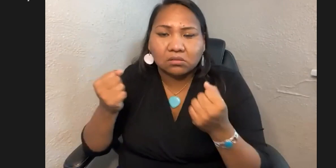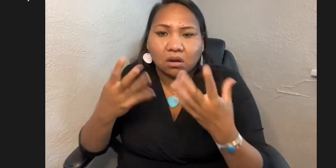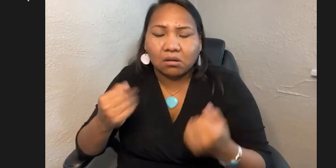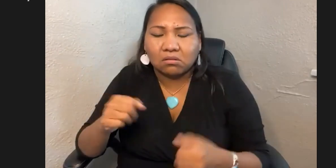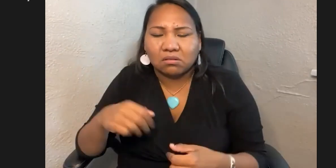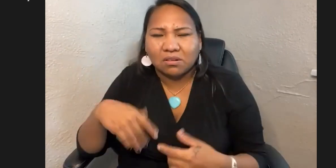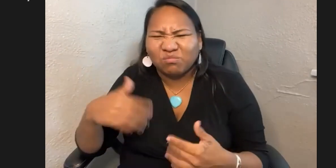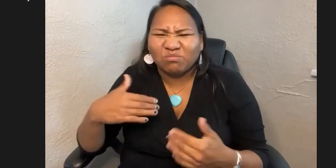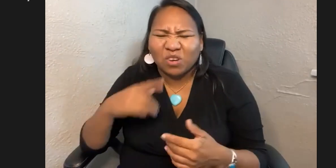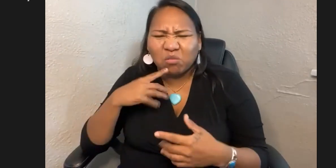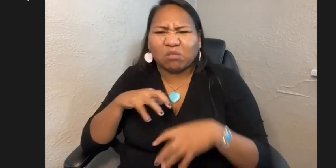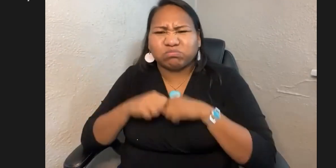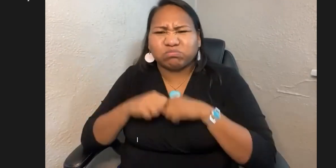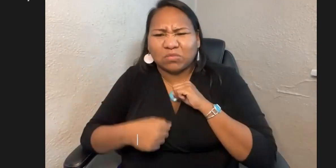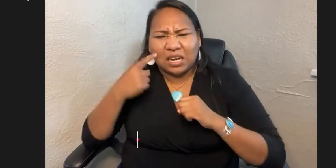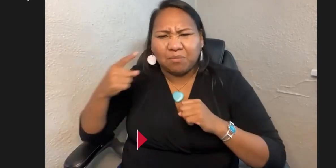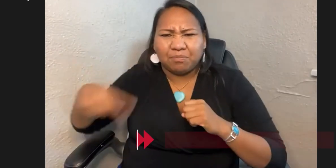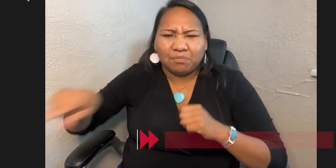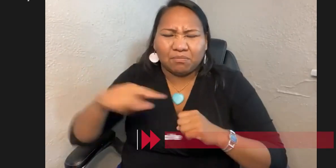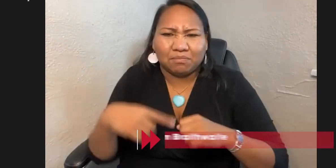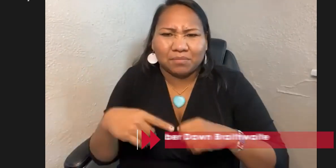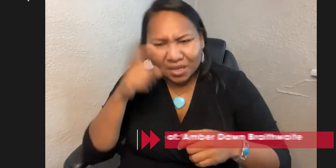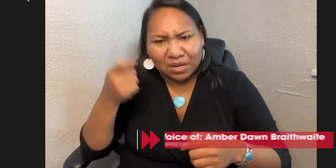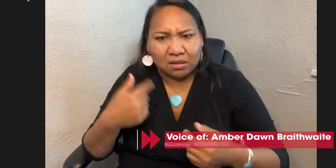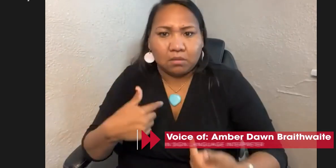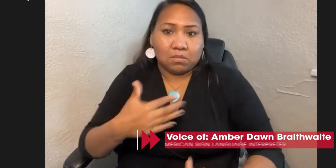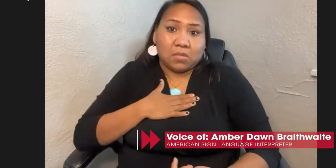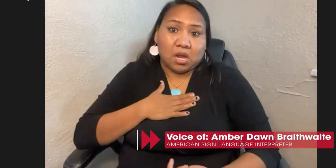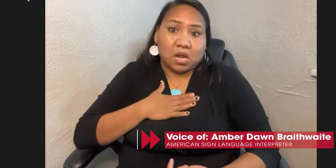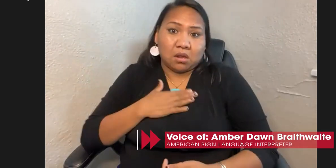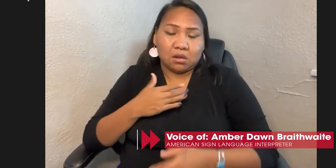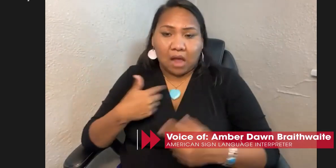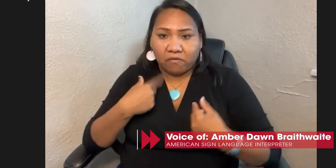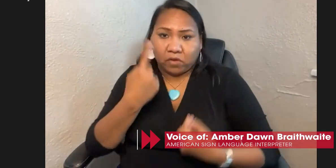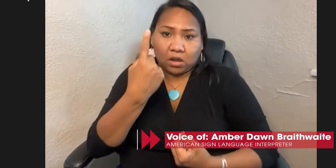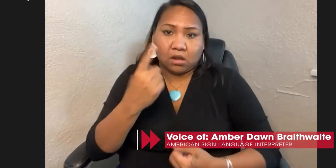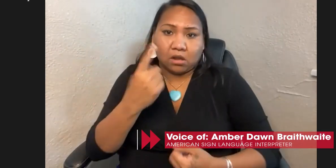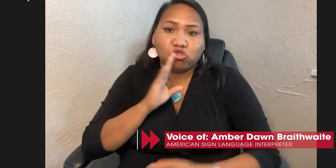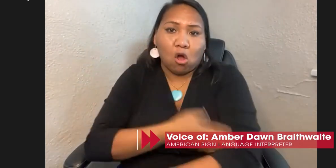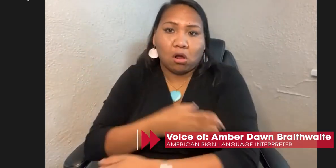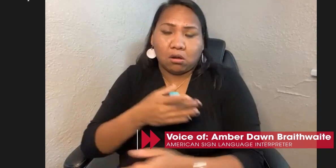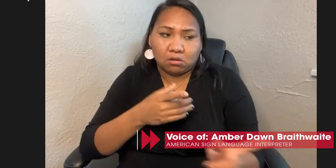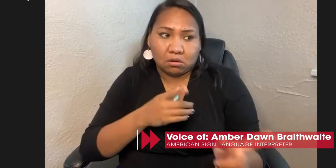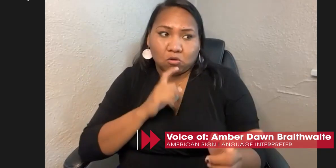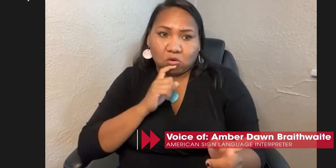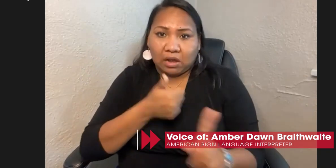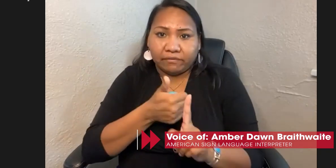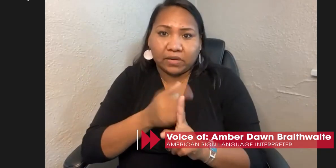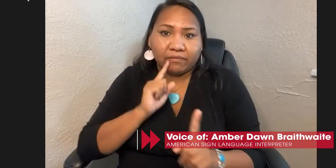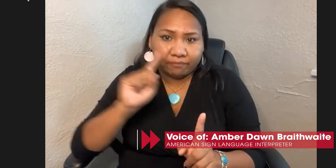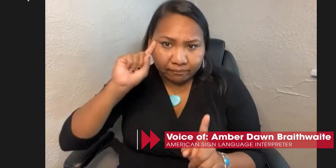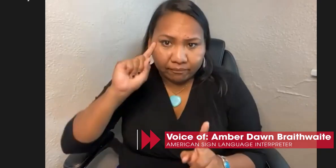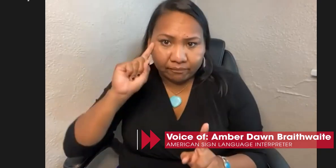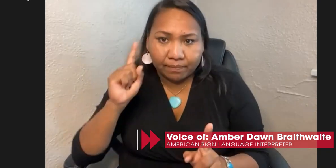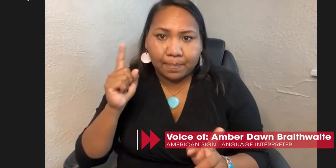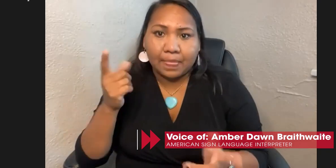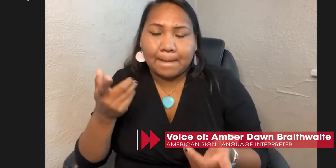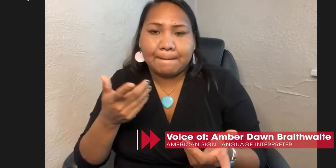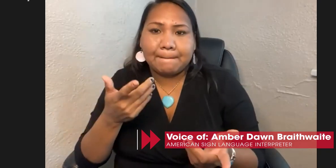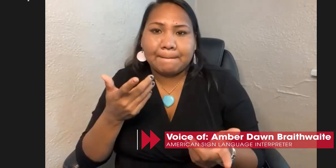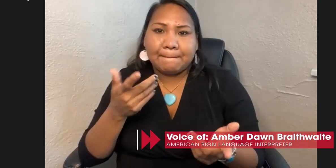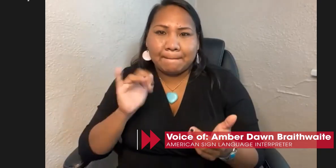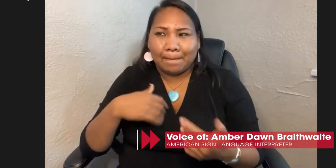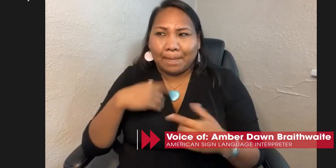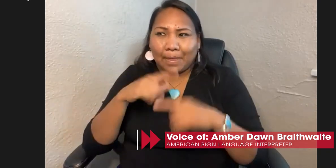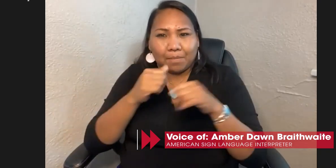exposure or activity. And so it's very hard for them to even practice the sign language that they know. Um, I myself, have